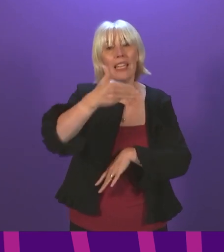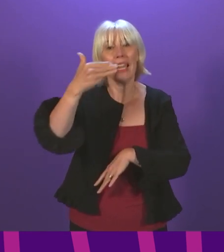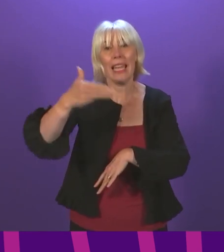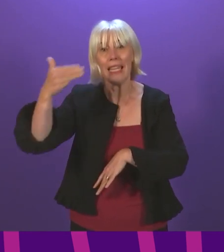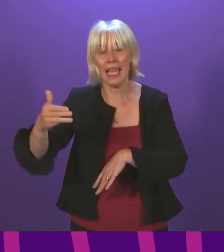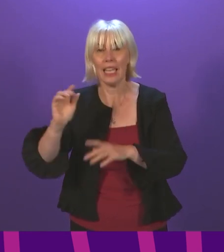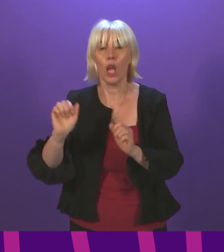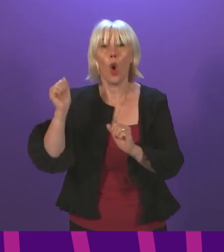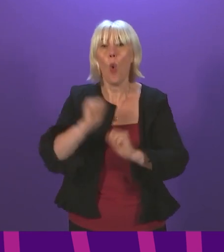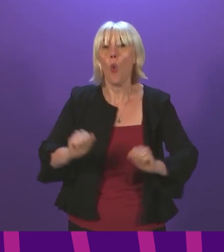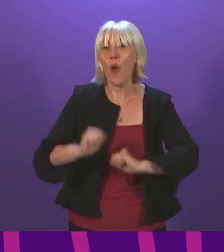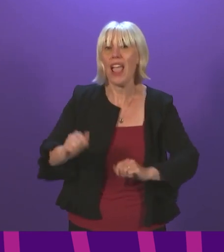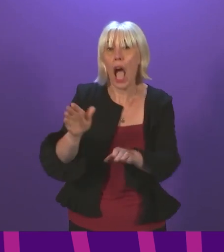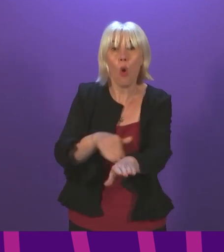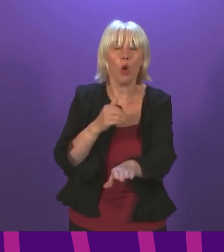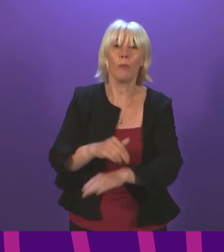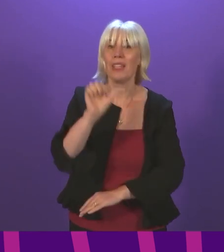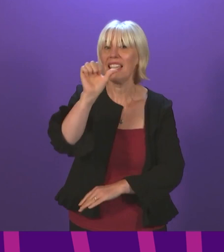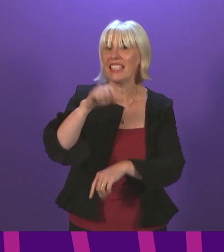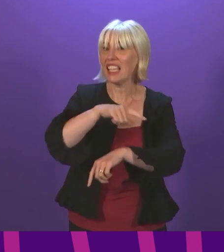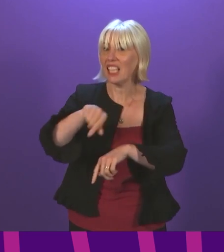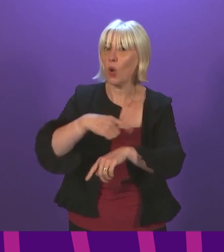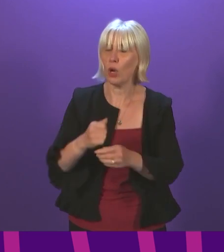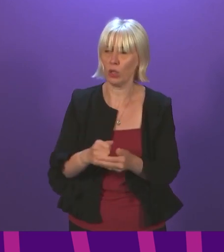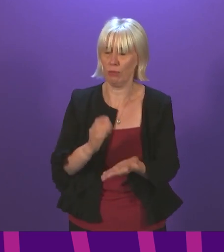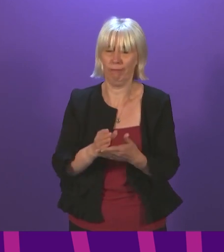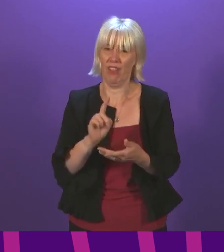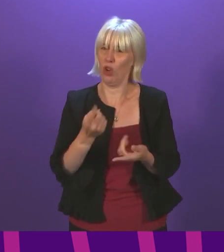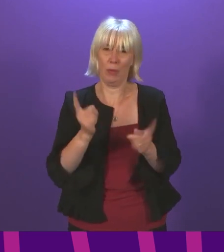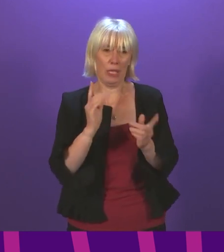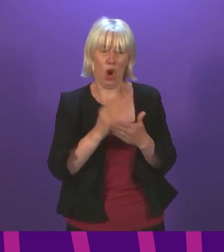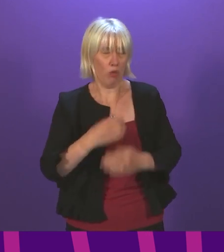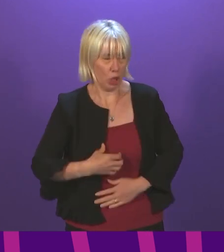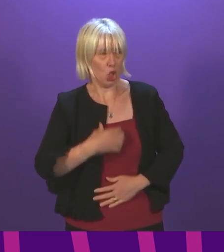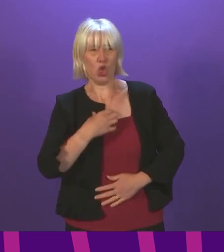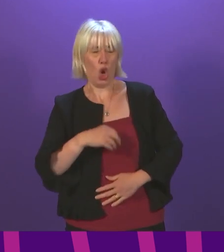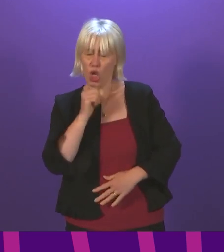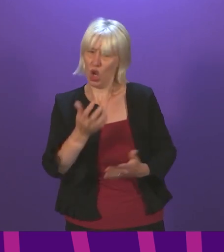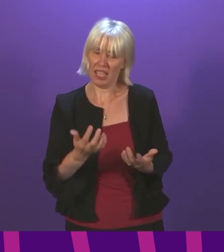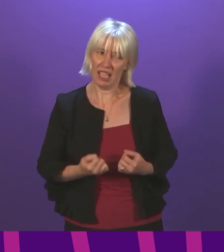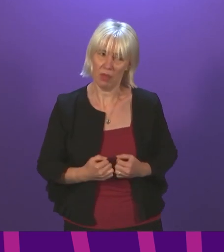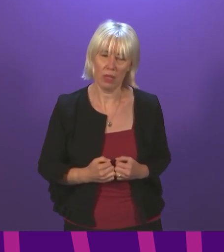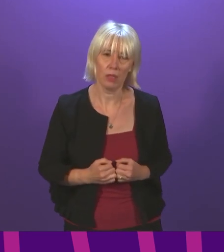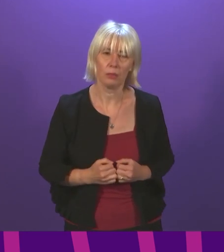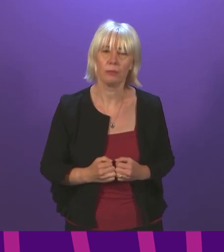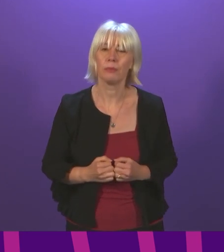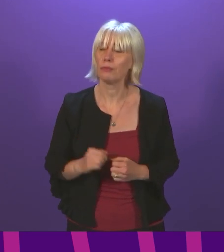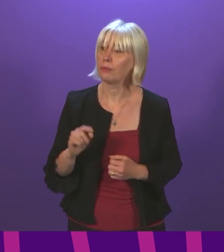is six hours. First Minister, isn't this shocking and unacceptable? First Minister.